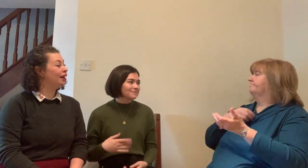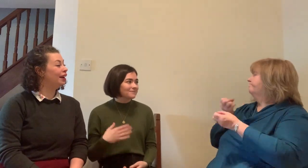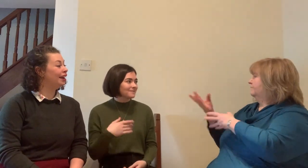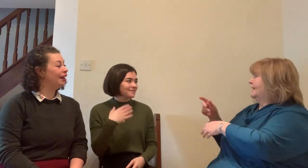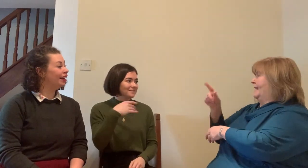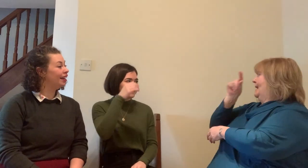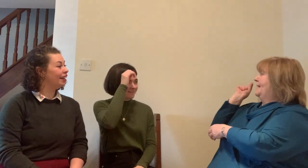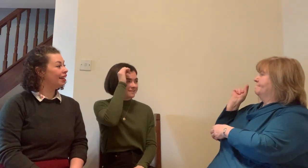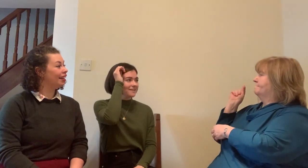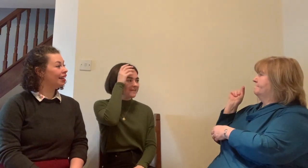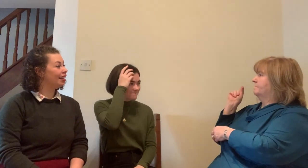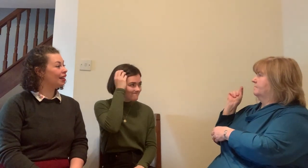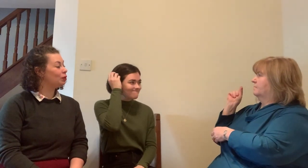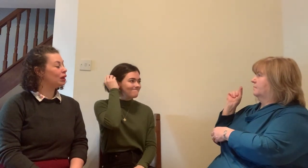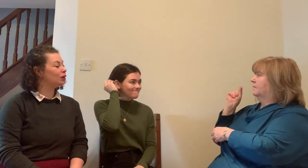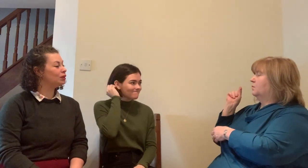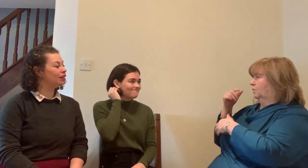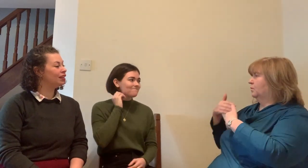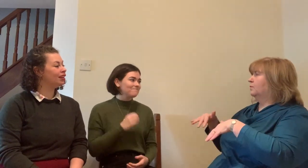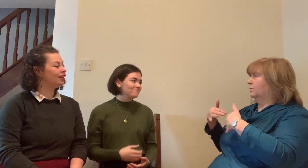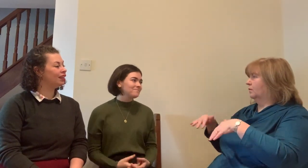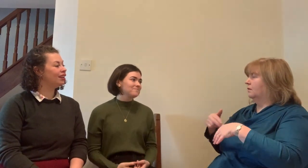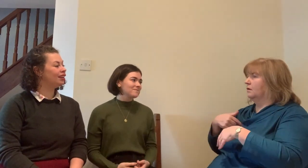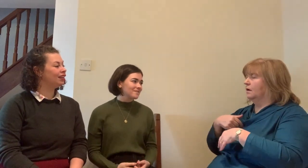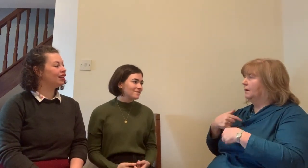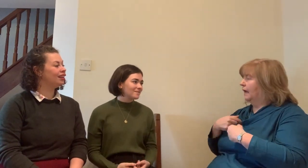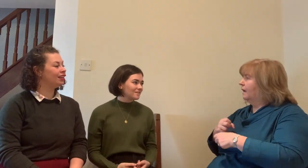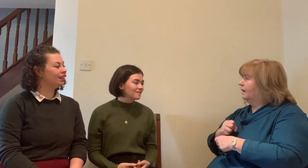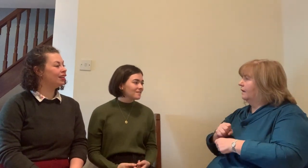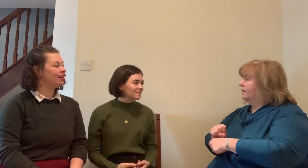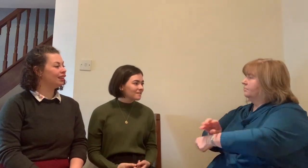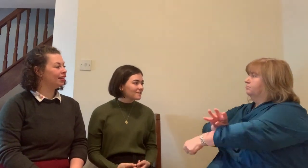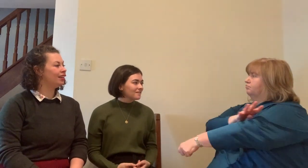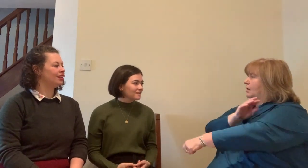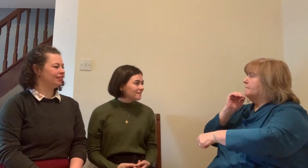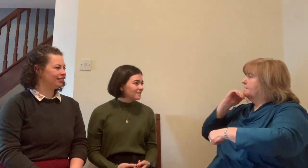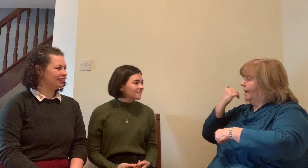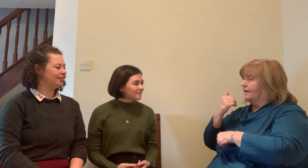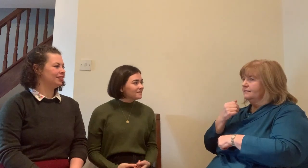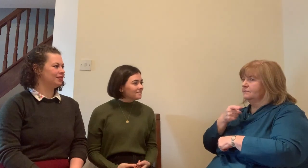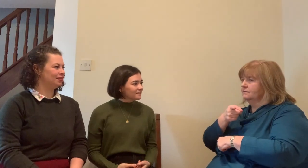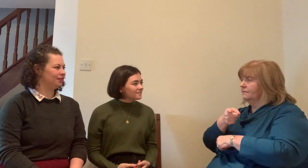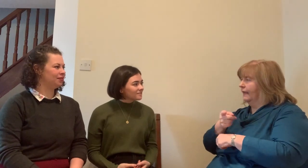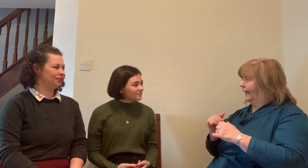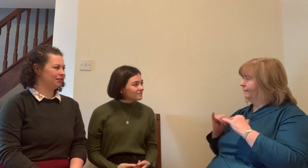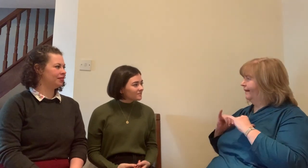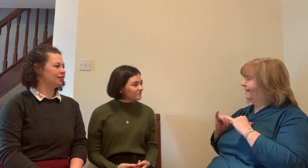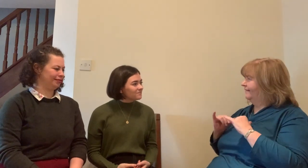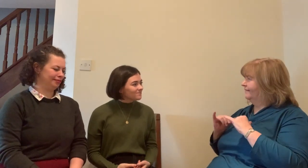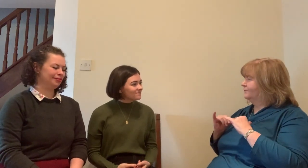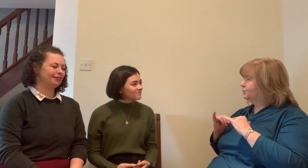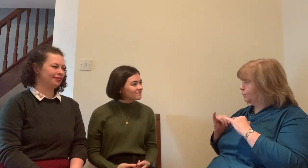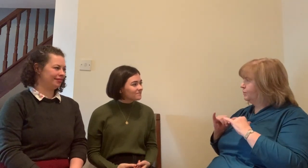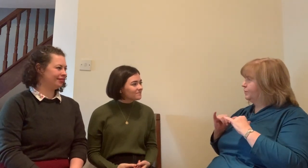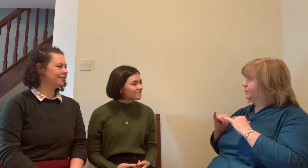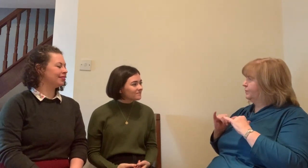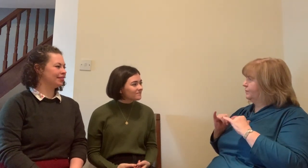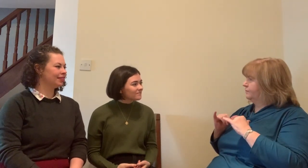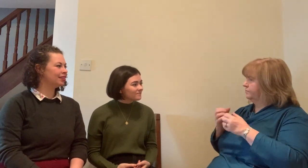I needed to go for training but it really had an impact on me because deaf interpreters don't